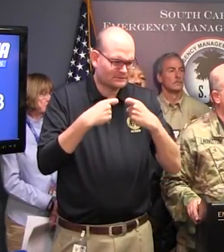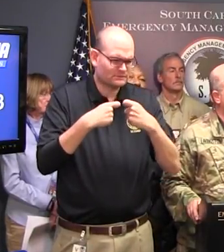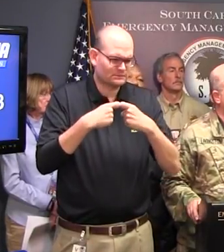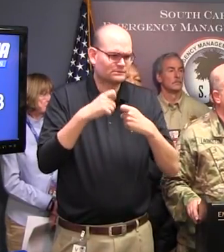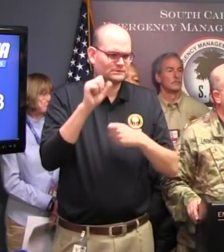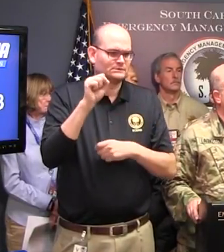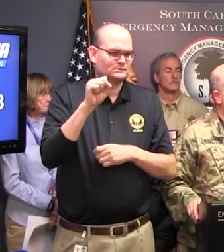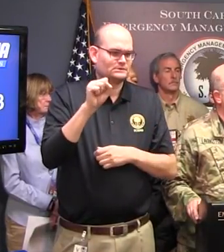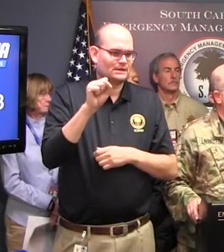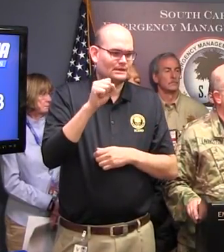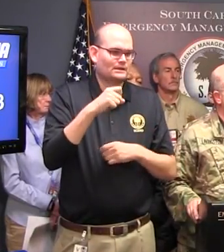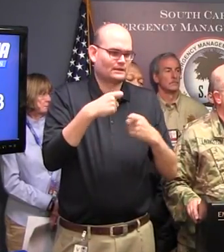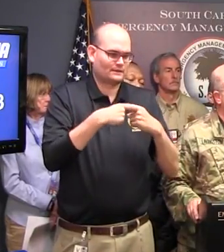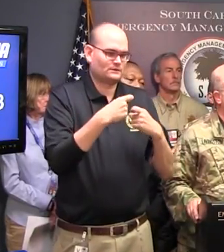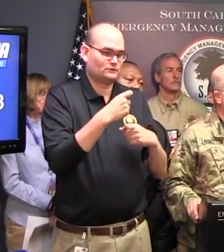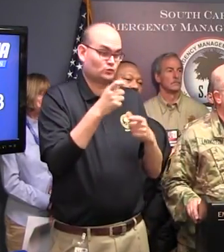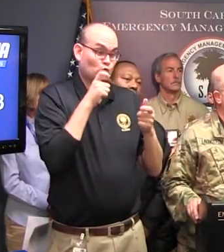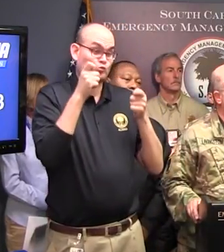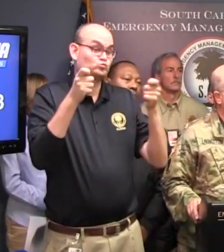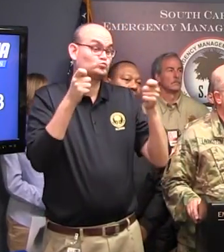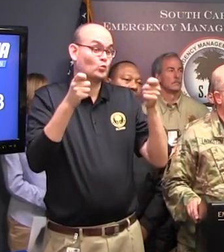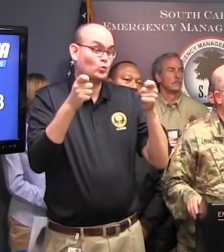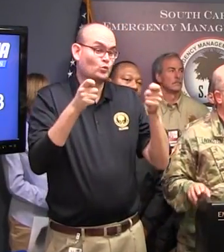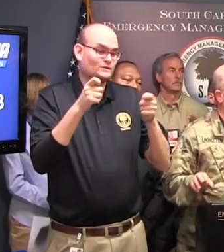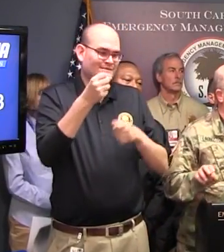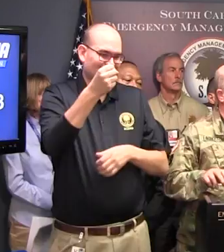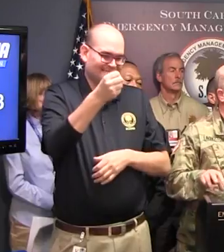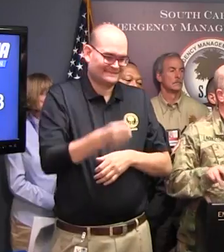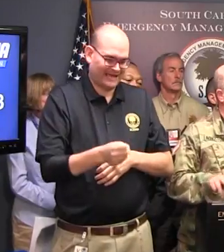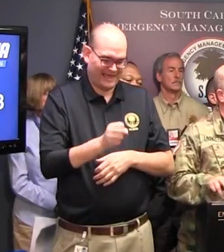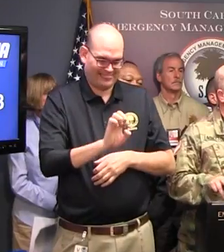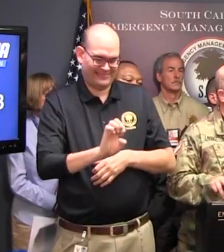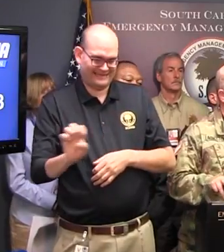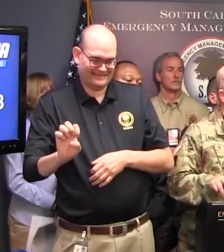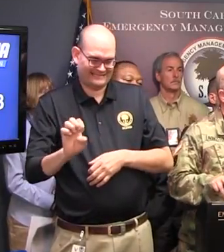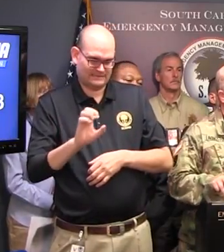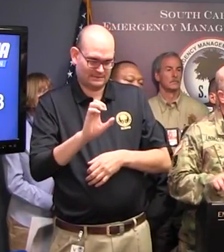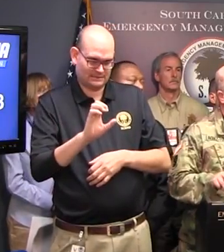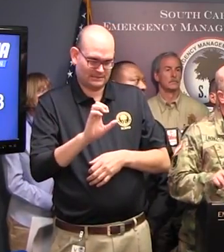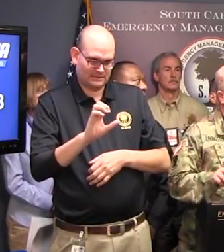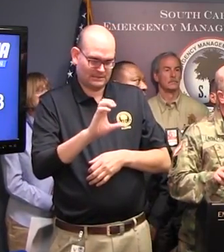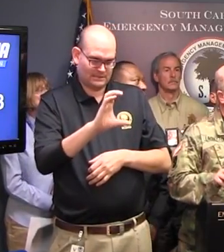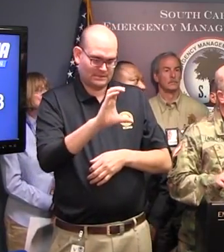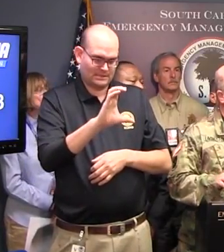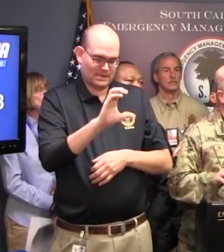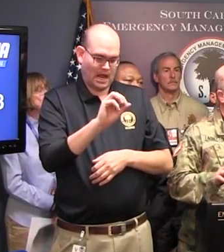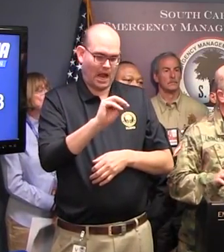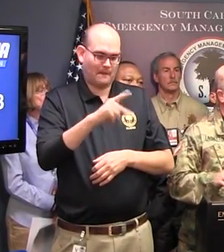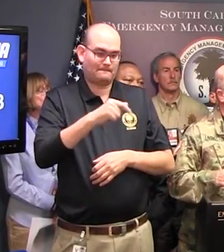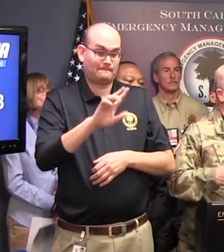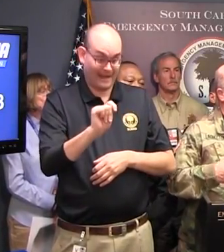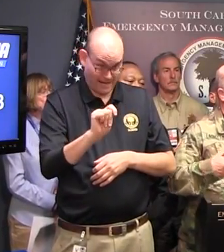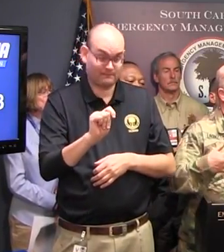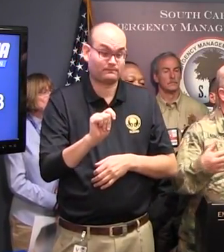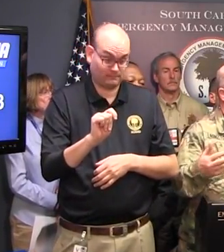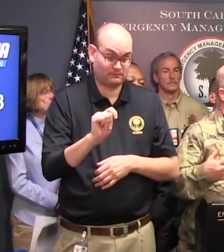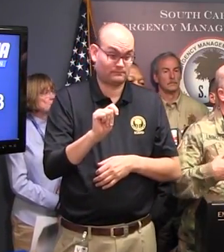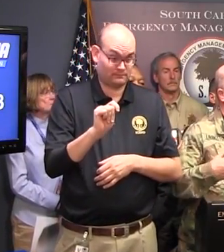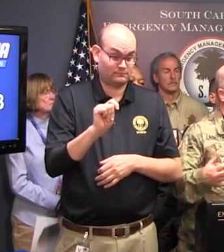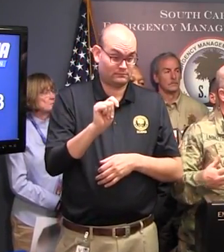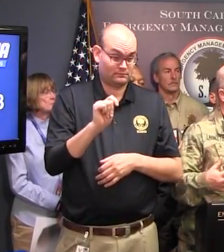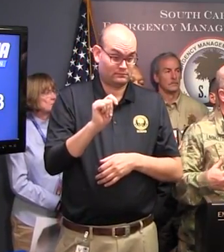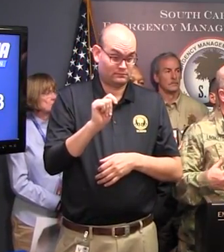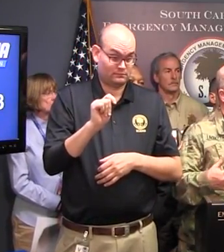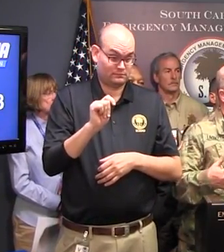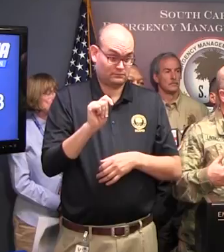under the control mainly of the Southeastern Compact among the different utility companies. So they will be sending them based on